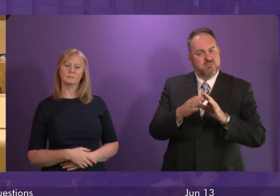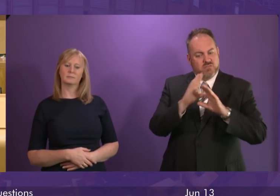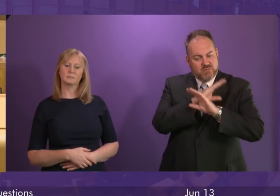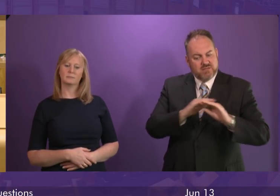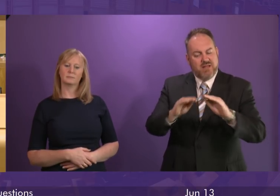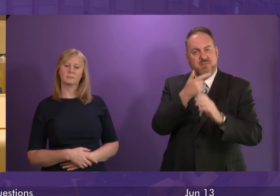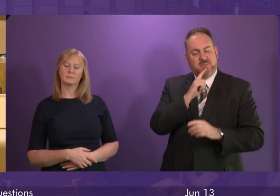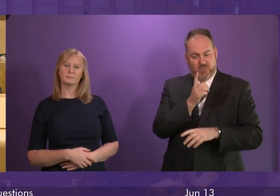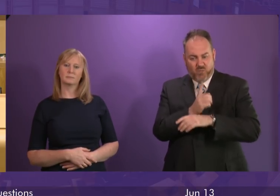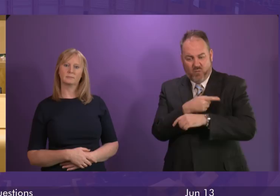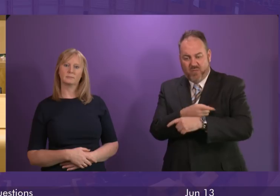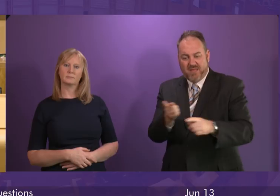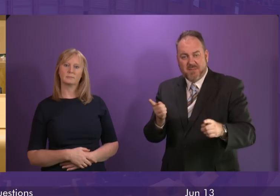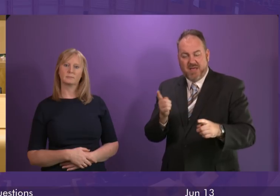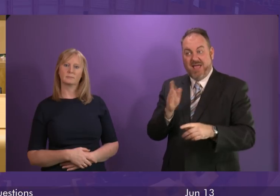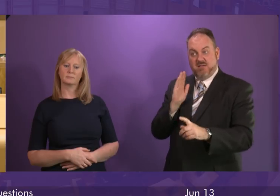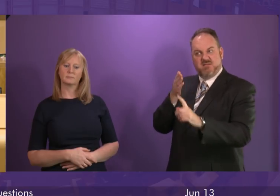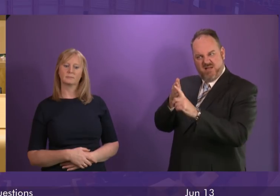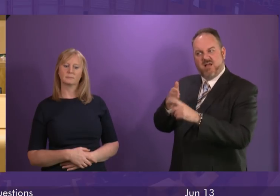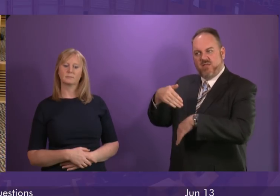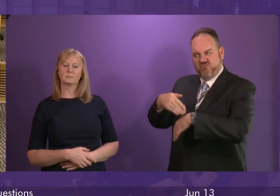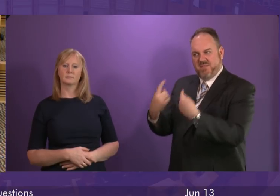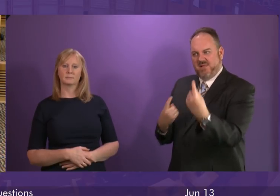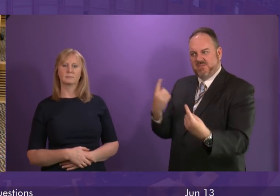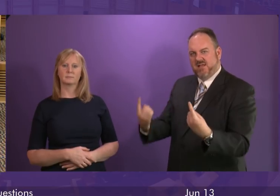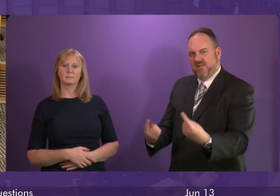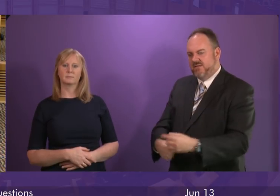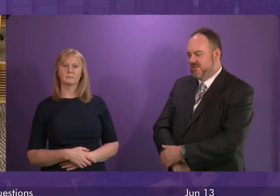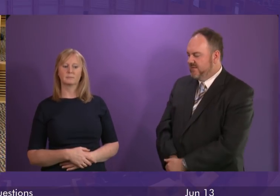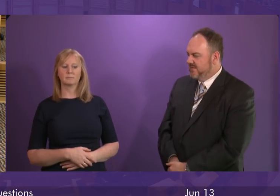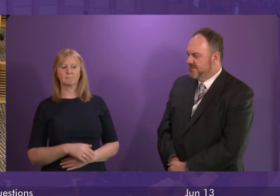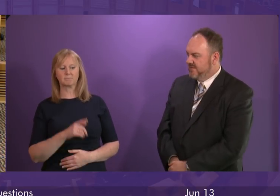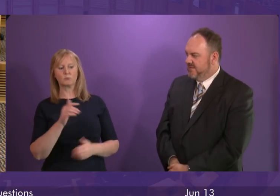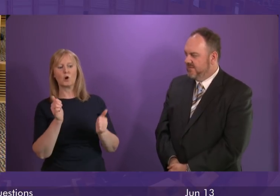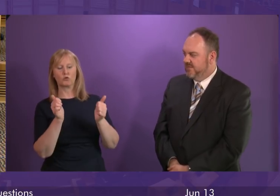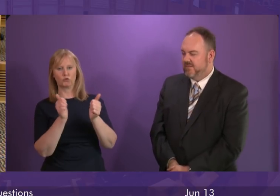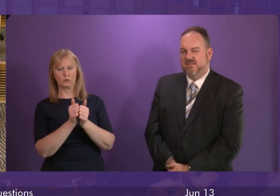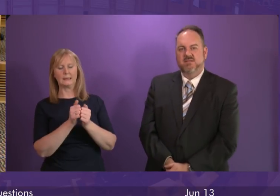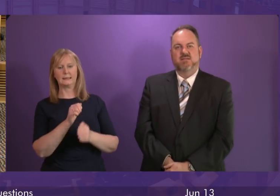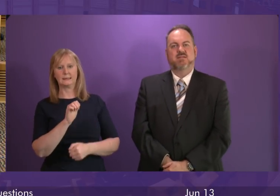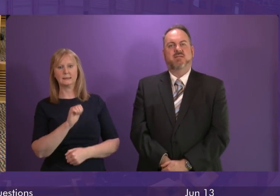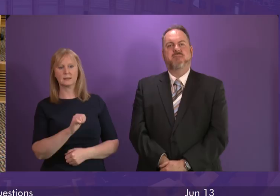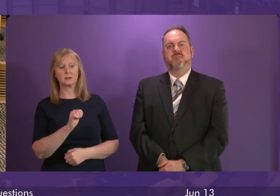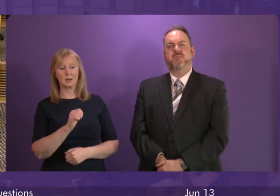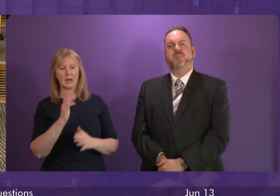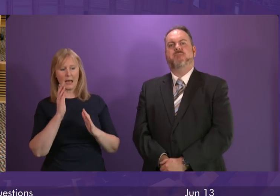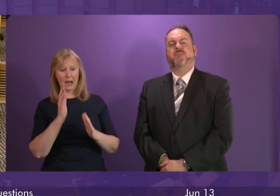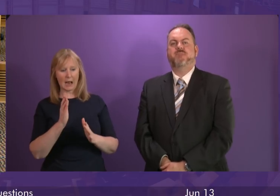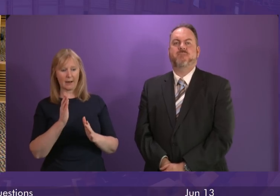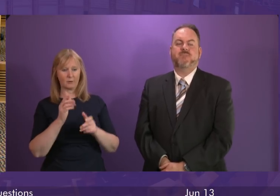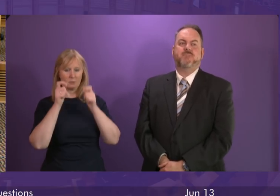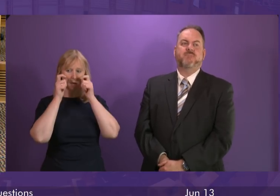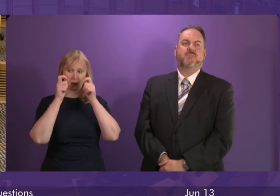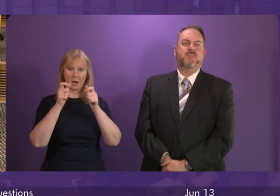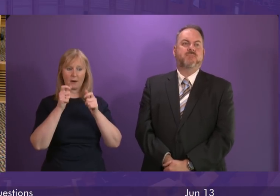awareness as well as target these criminals? First Minister. Yes, I agree with all of that. We must be vigilant and report any